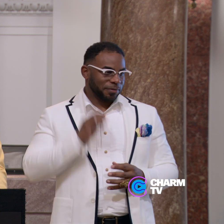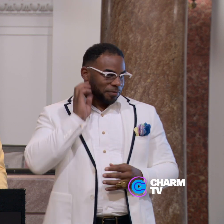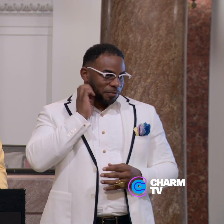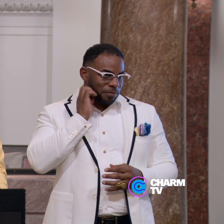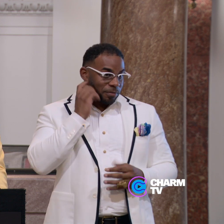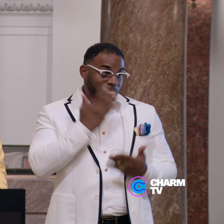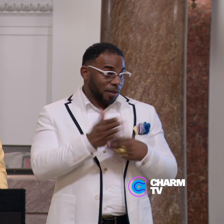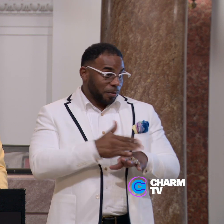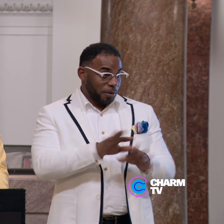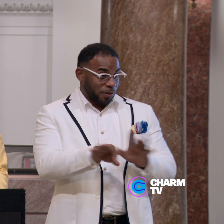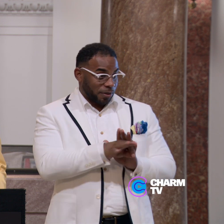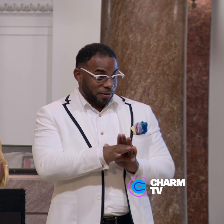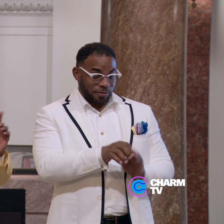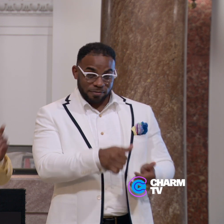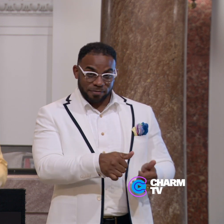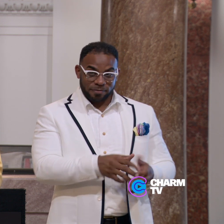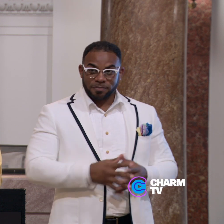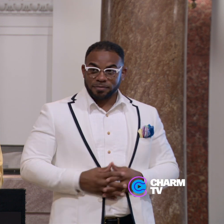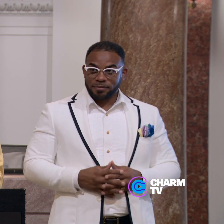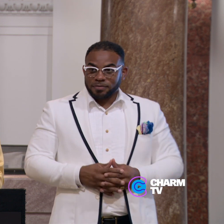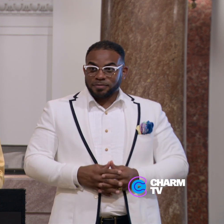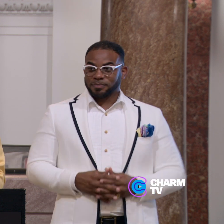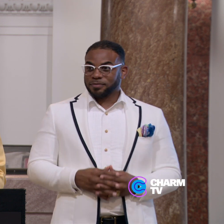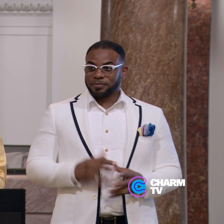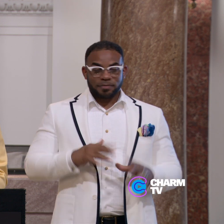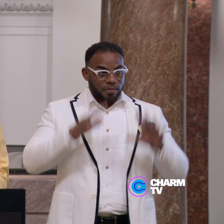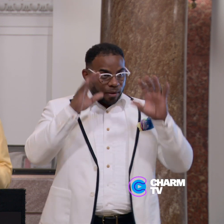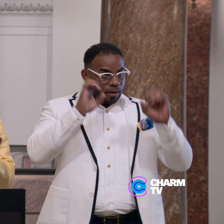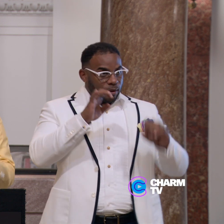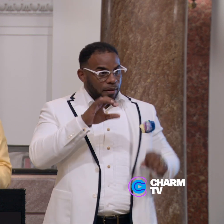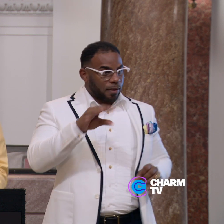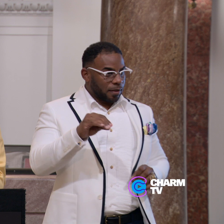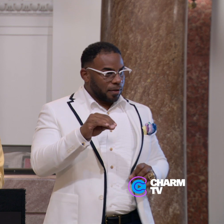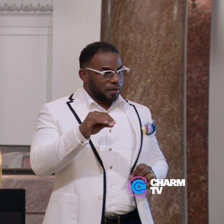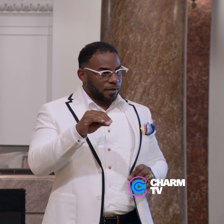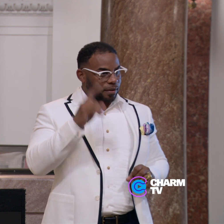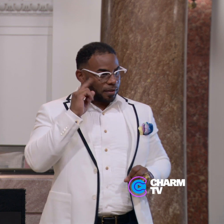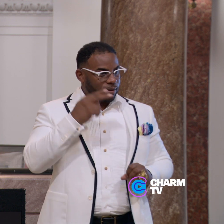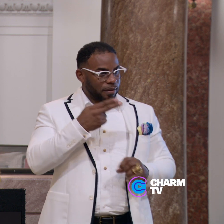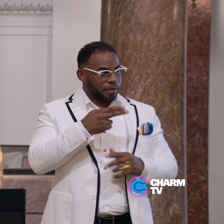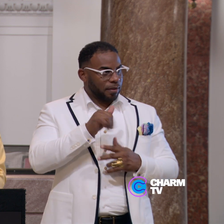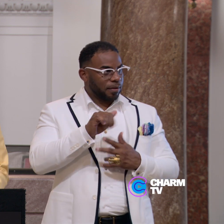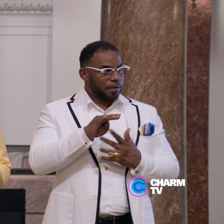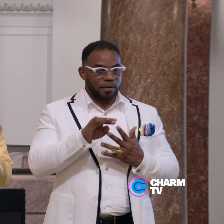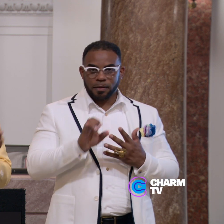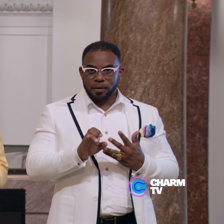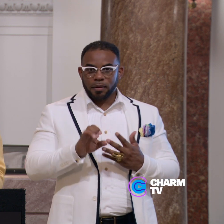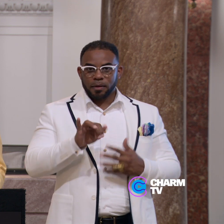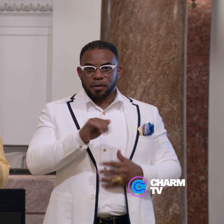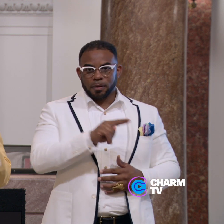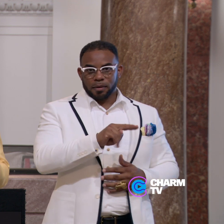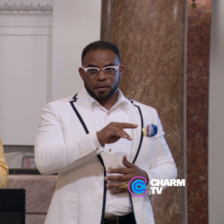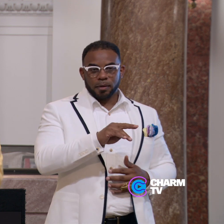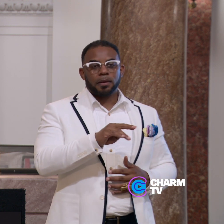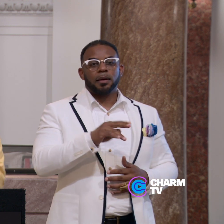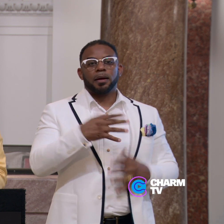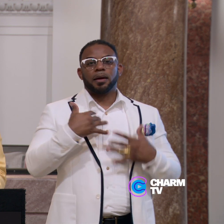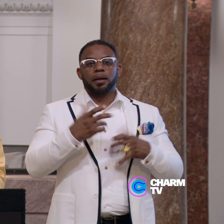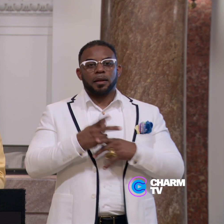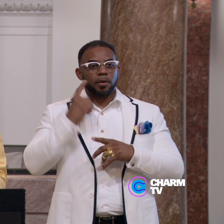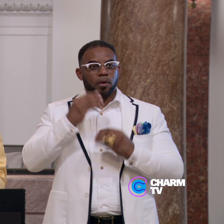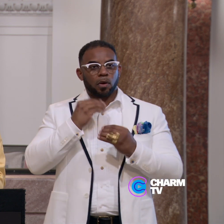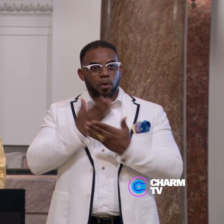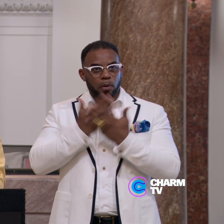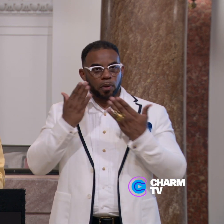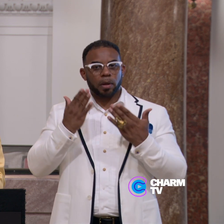Good music choice, though. Our president and CEO of HABC, Janet Abrams, a health care for the